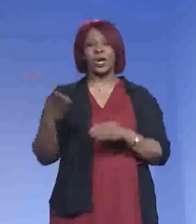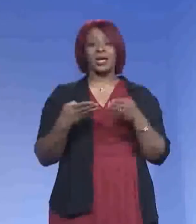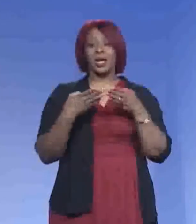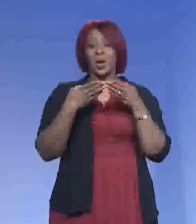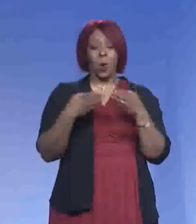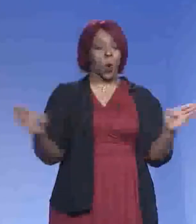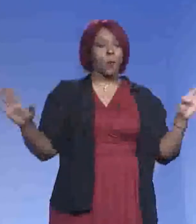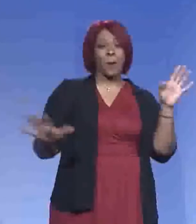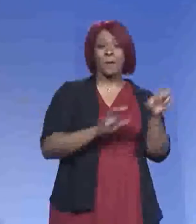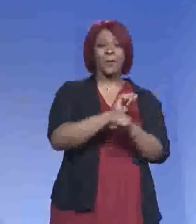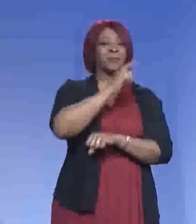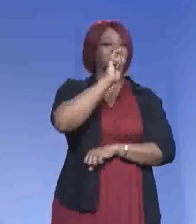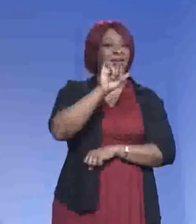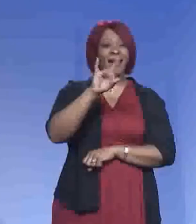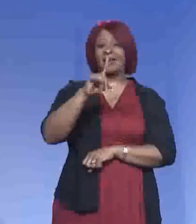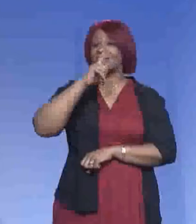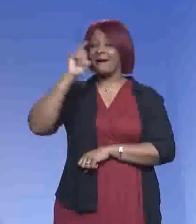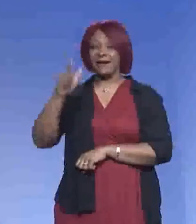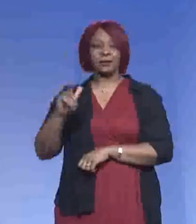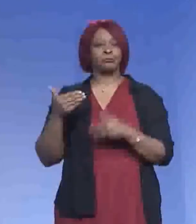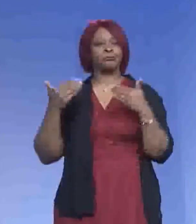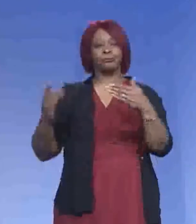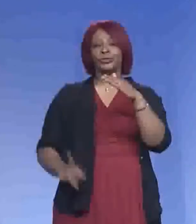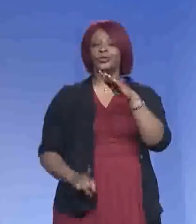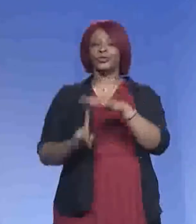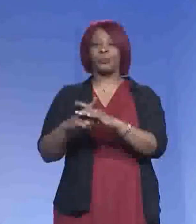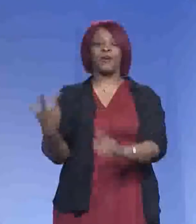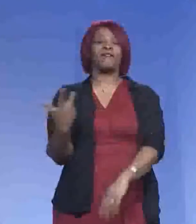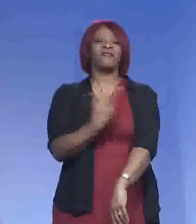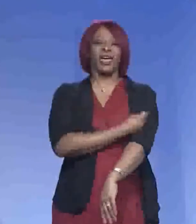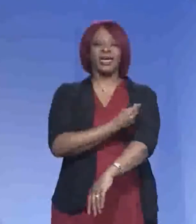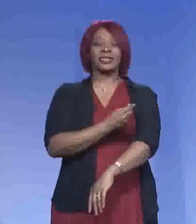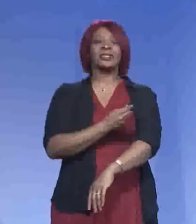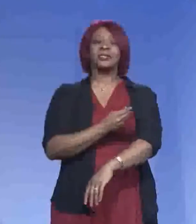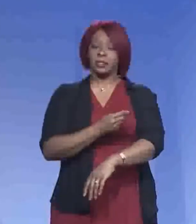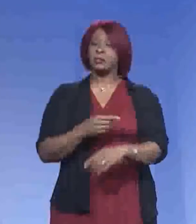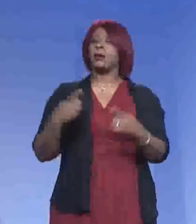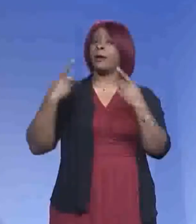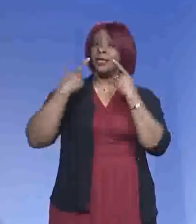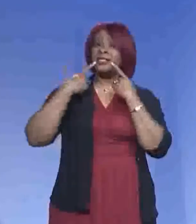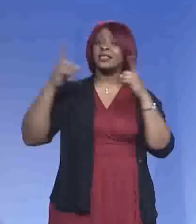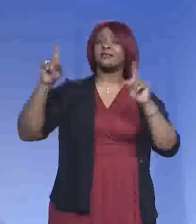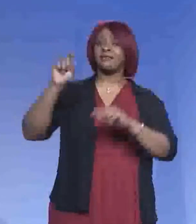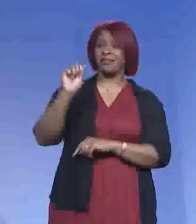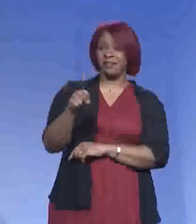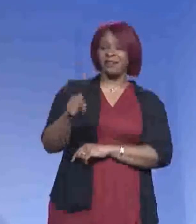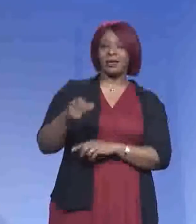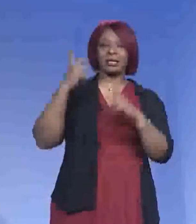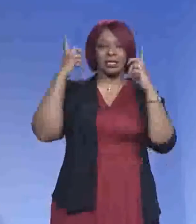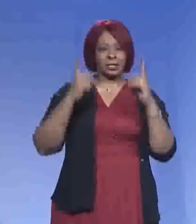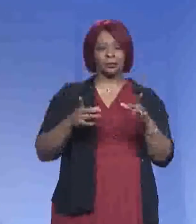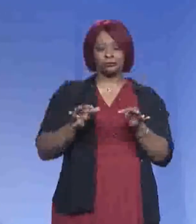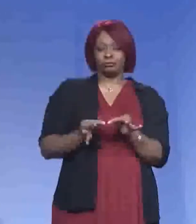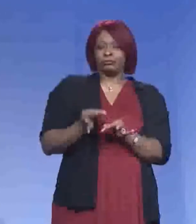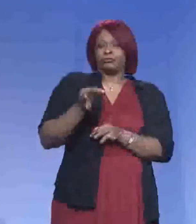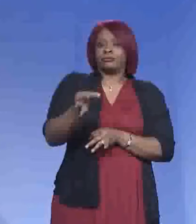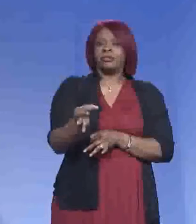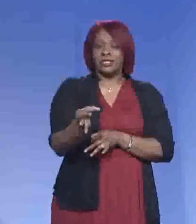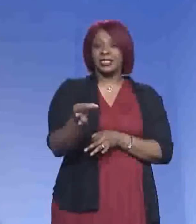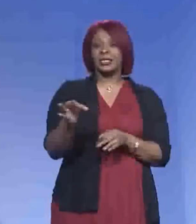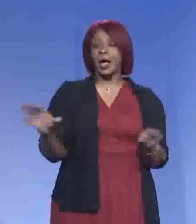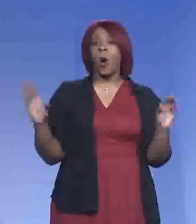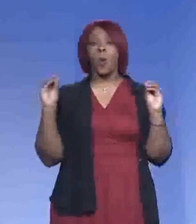no ID, just show up and get your vaccine. It was very successful yesterday, so we decided to extend that to